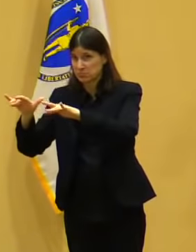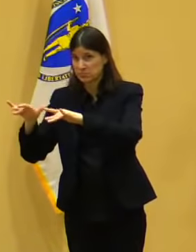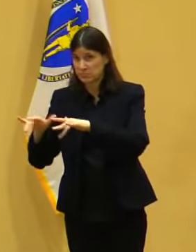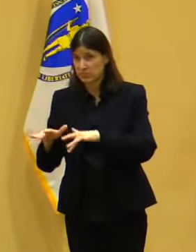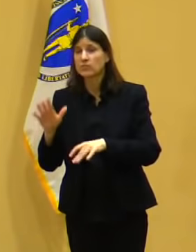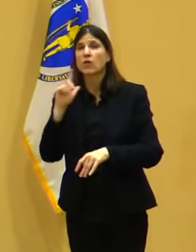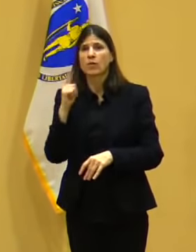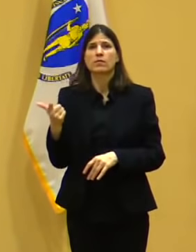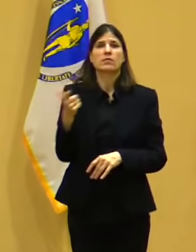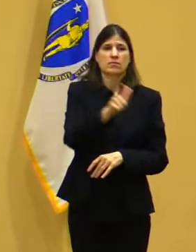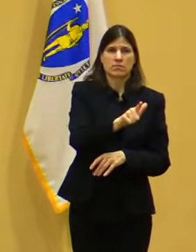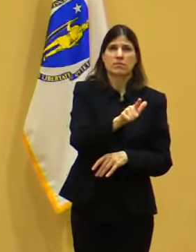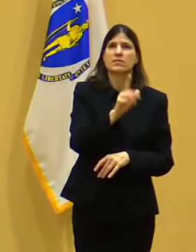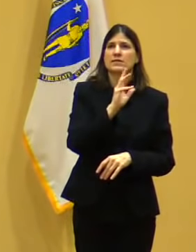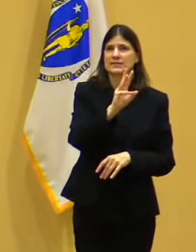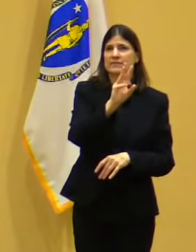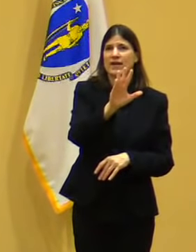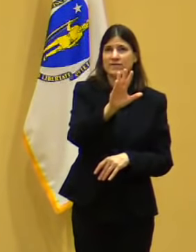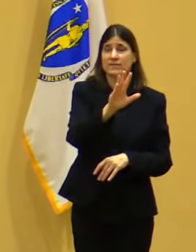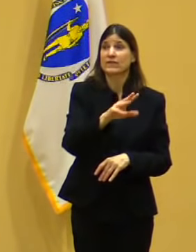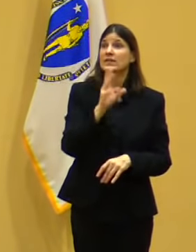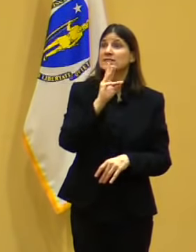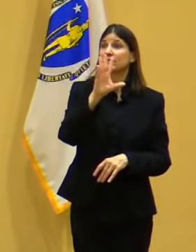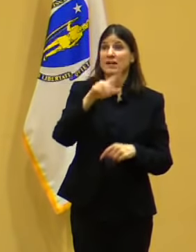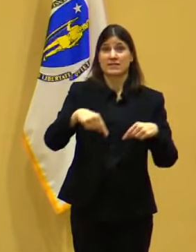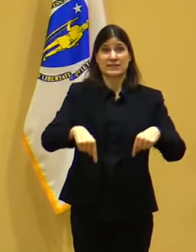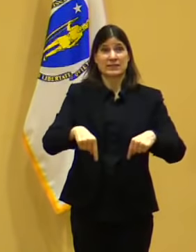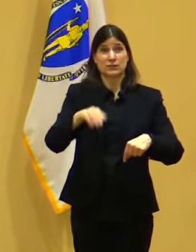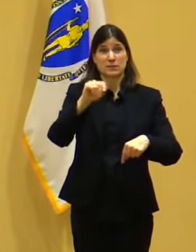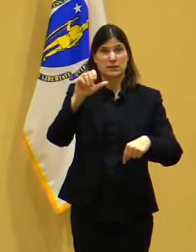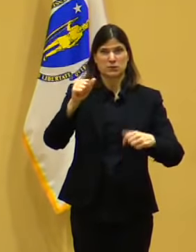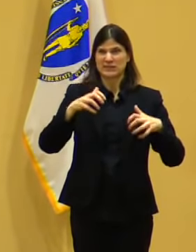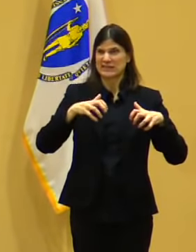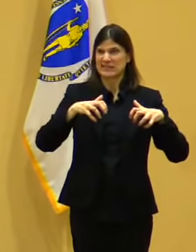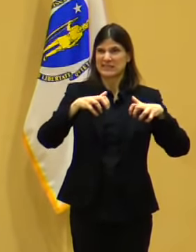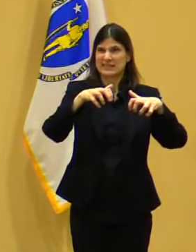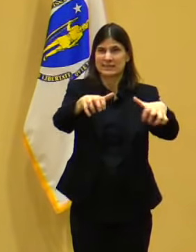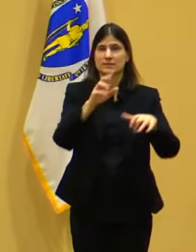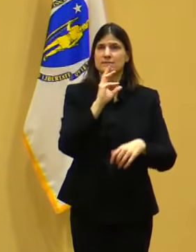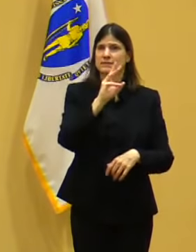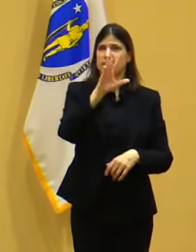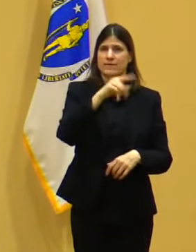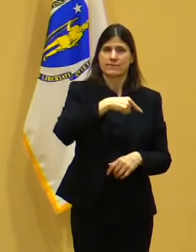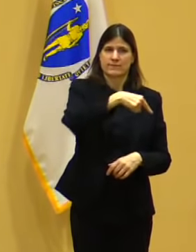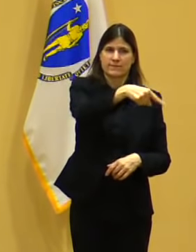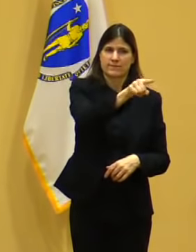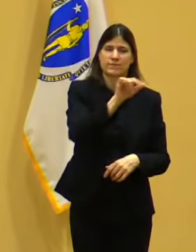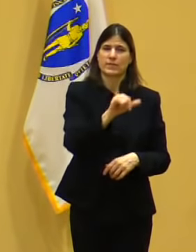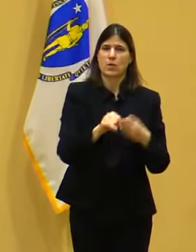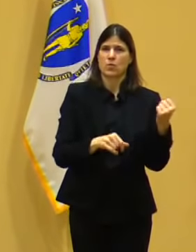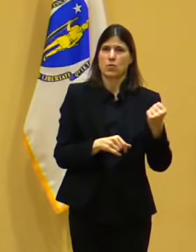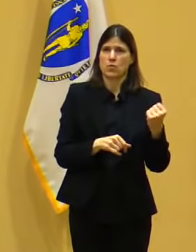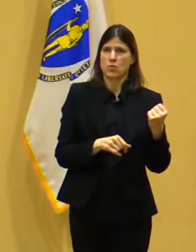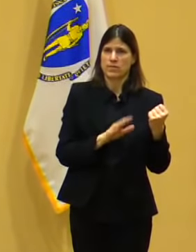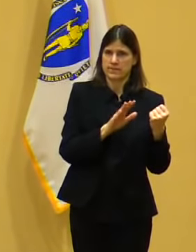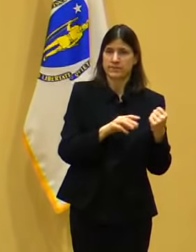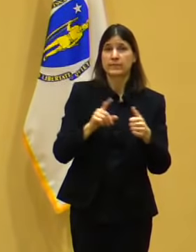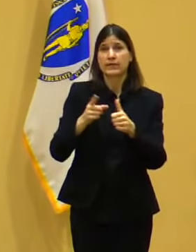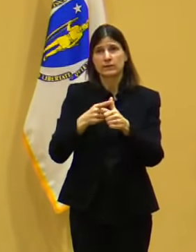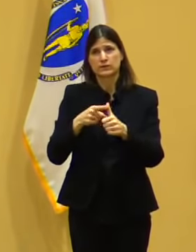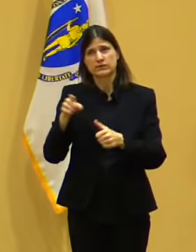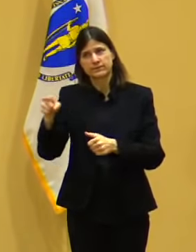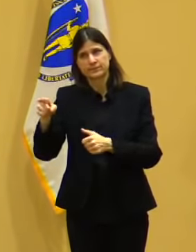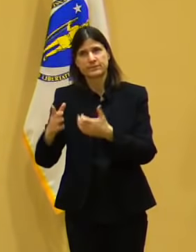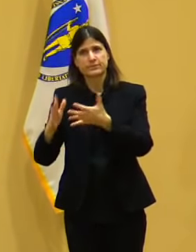big group that will be very anxious to get the shot, that if you're 75 or older, you'll still have the ability to maybe